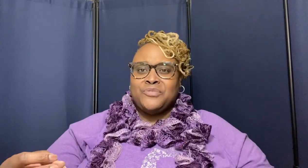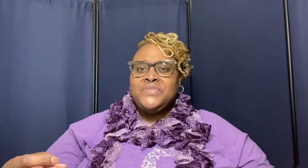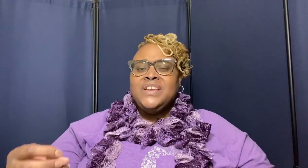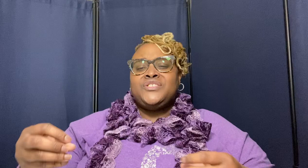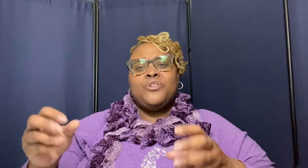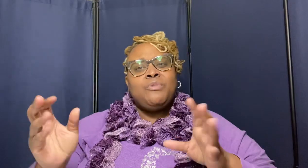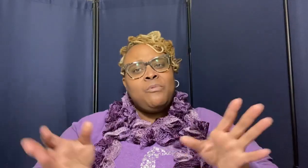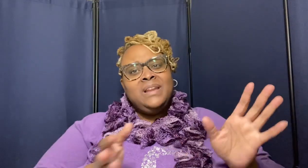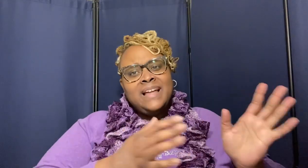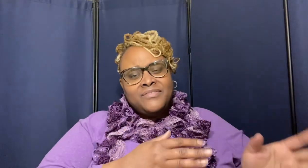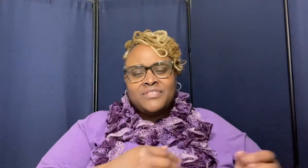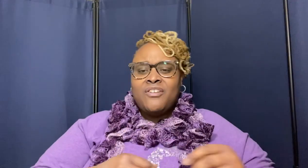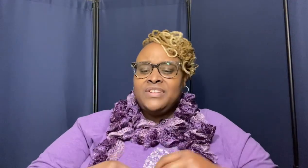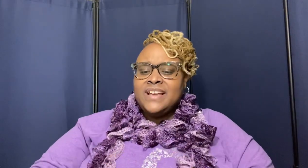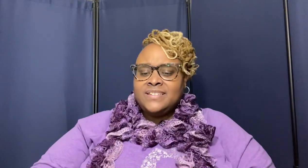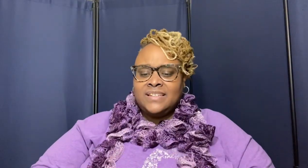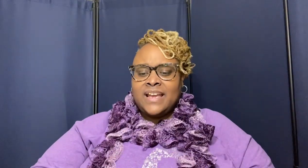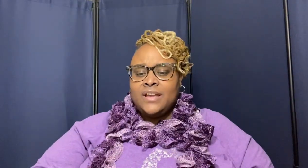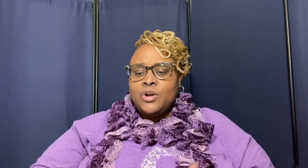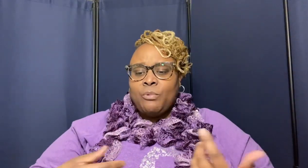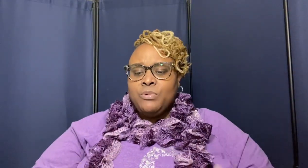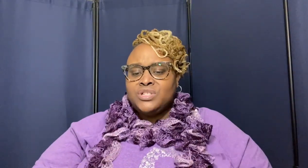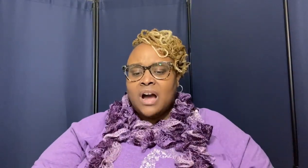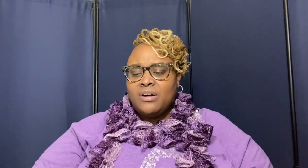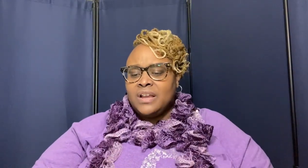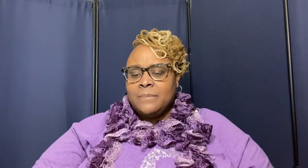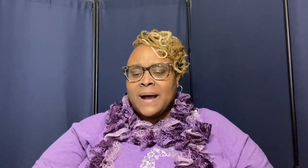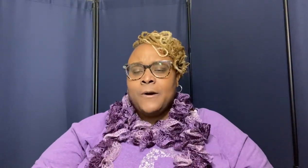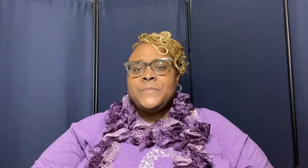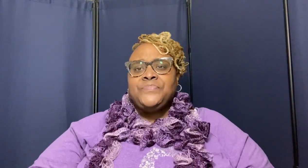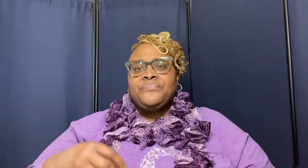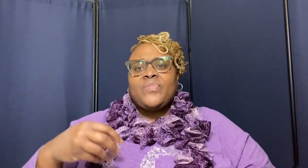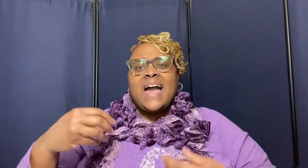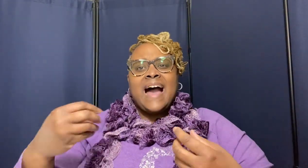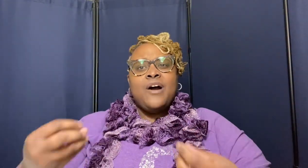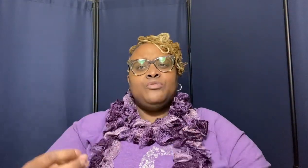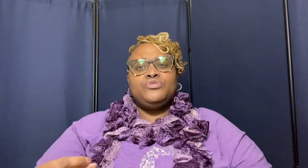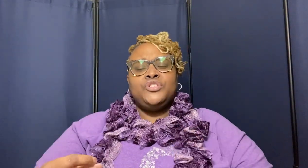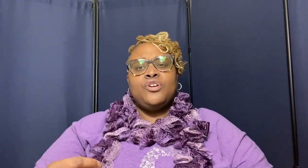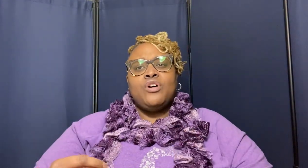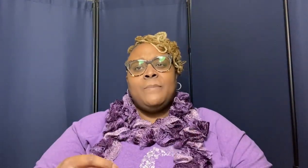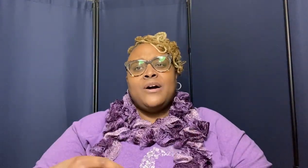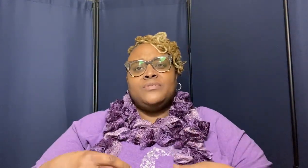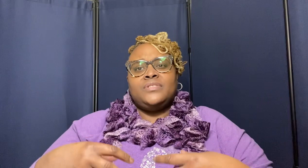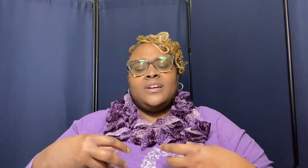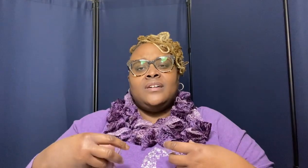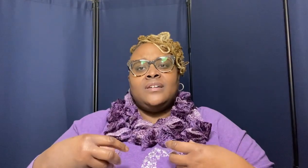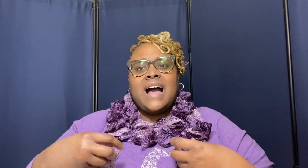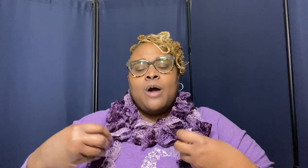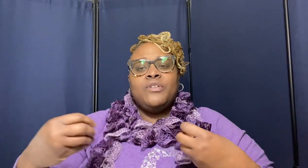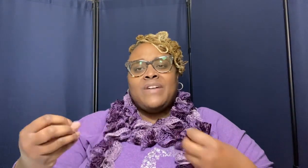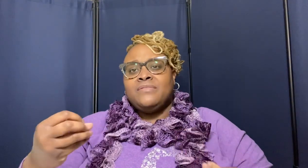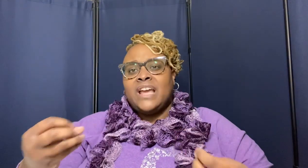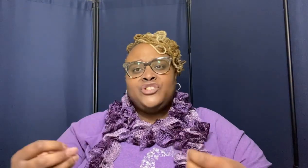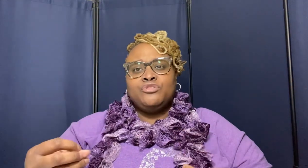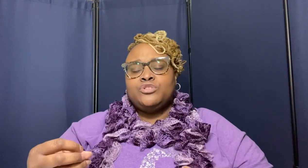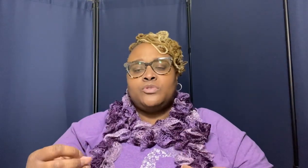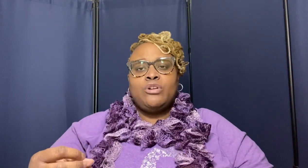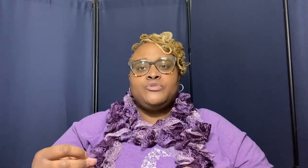so where we left off yesterday we were talking about how you know about uh our foundational scriptures